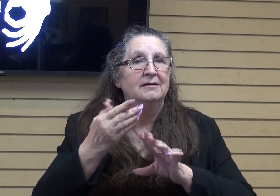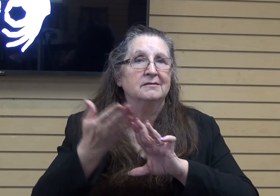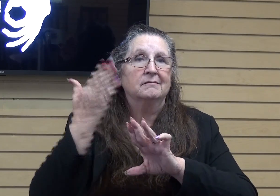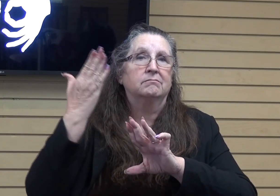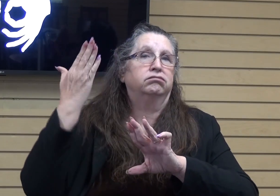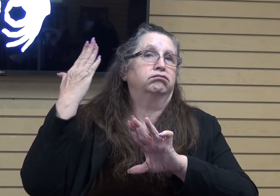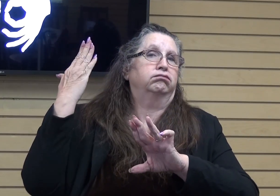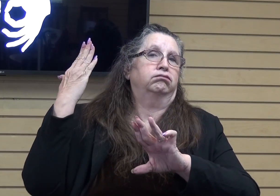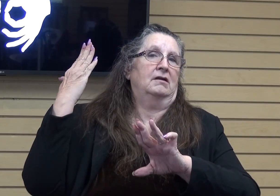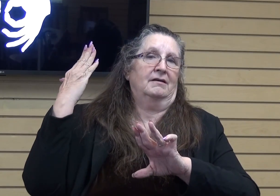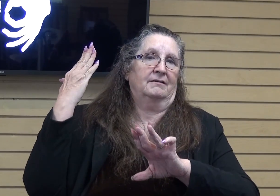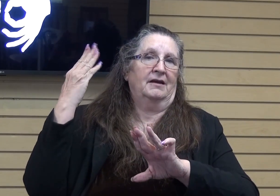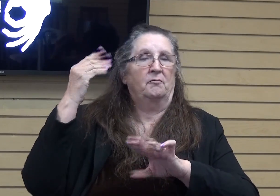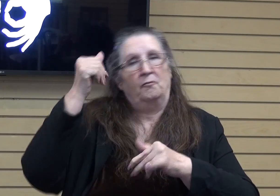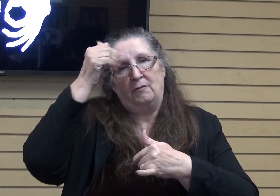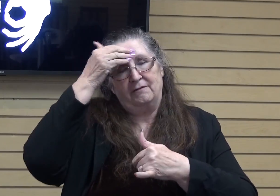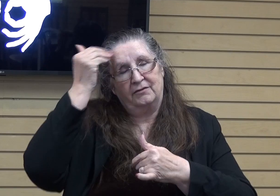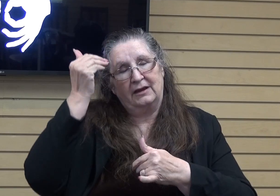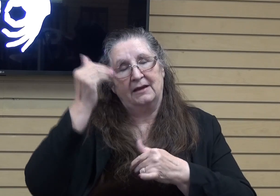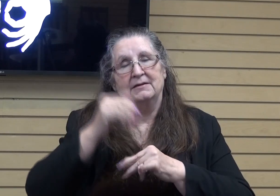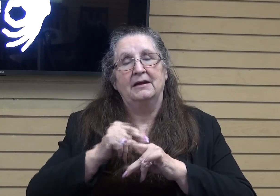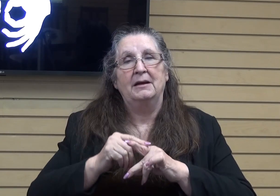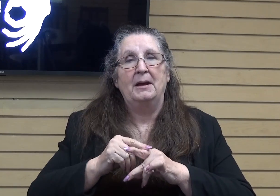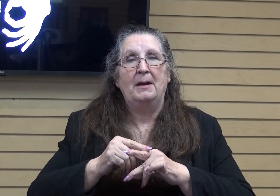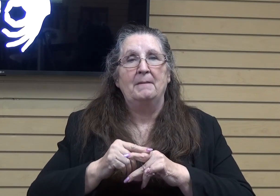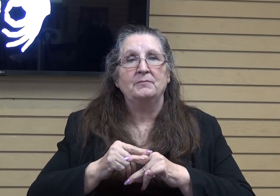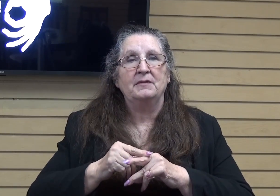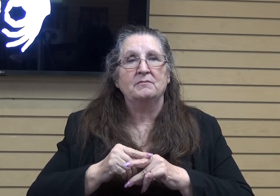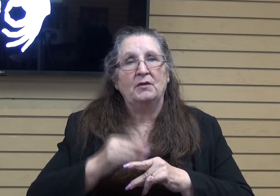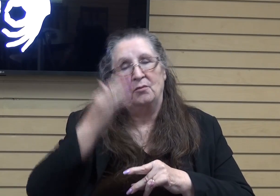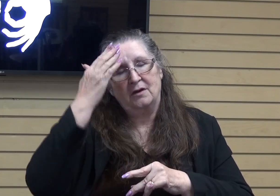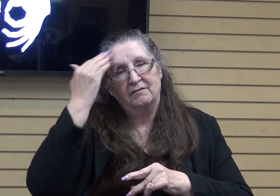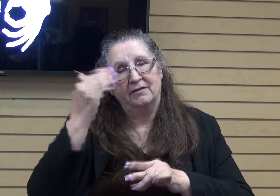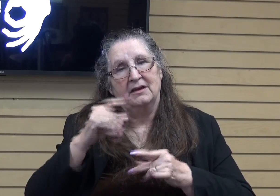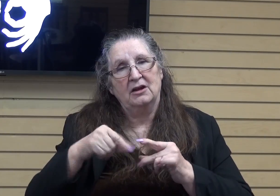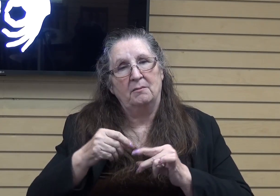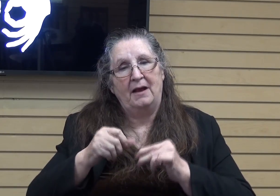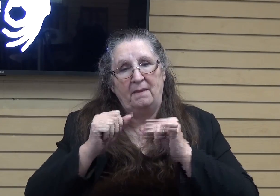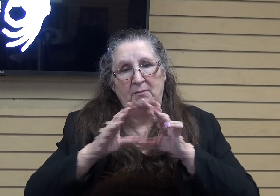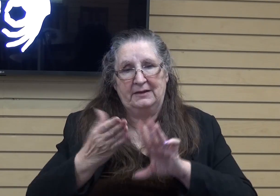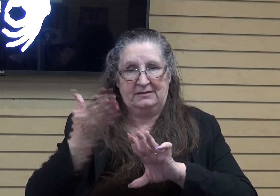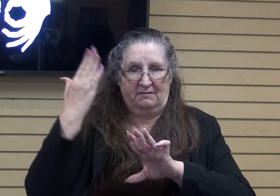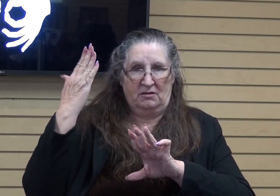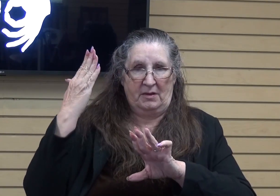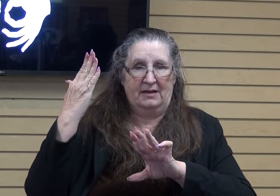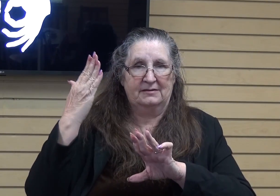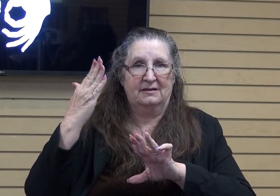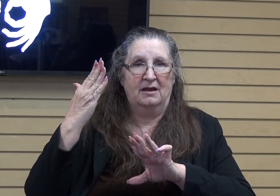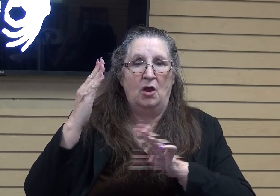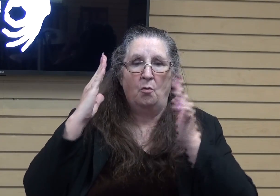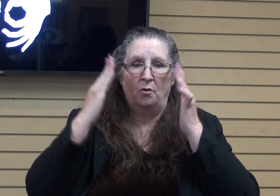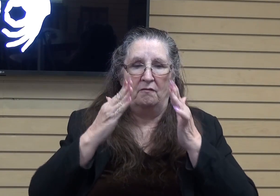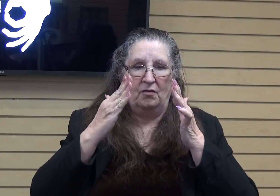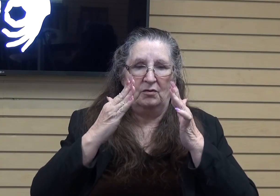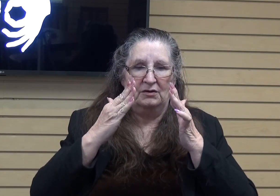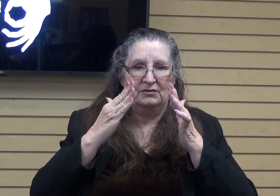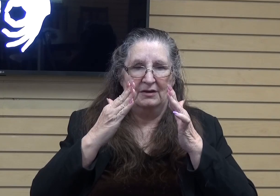that we kind of forget, but it's amazing how we can forget about the past blessings, but we'll focus on, you know, future